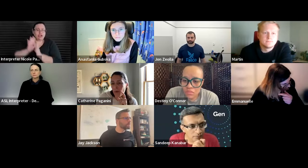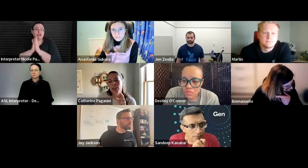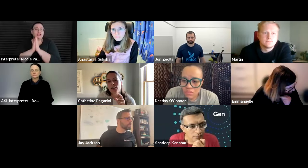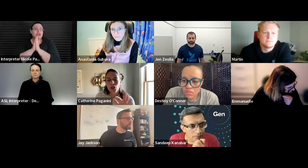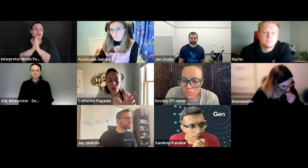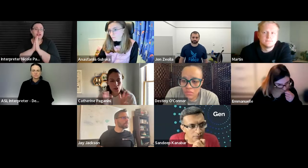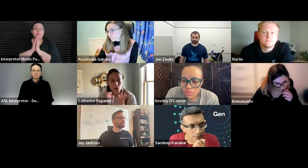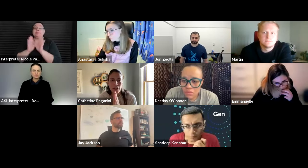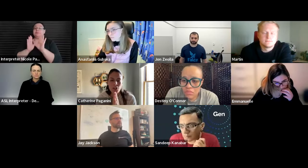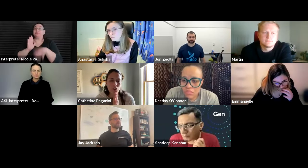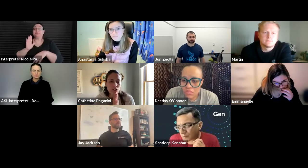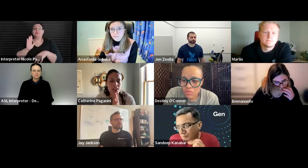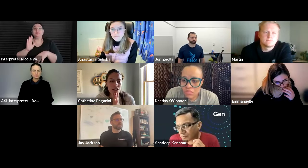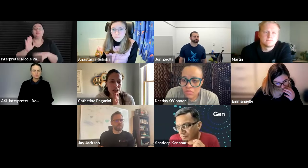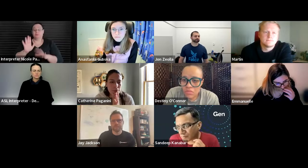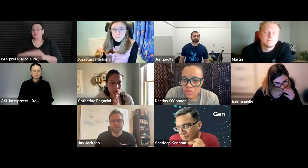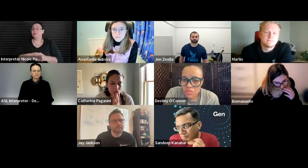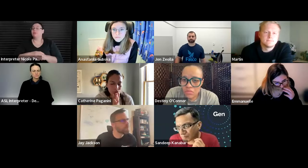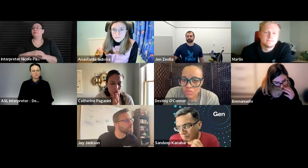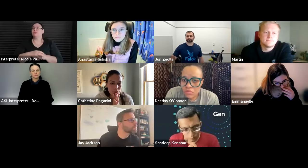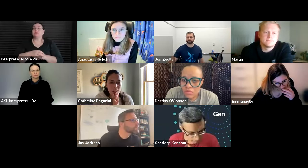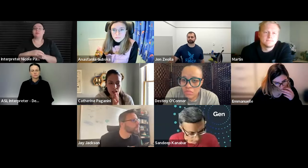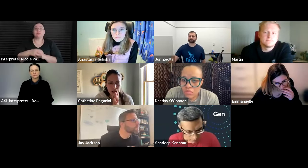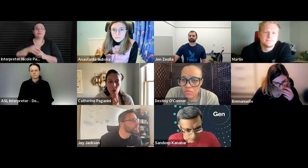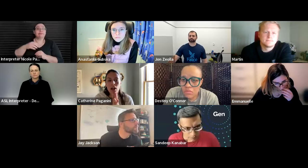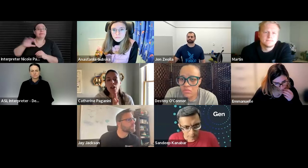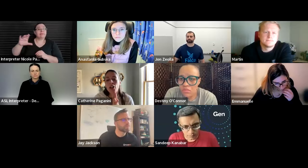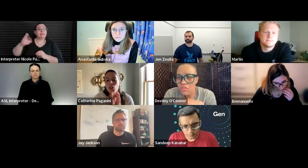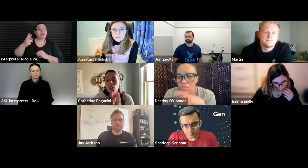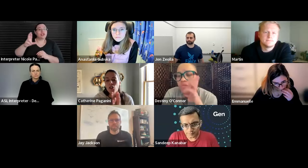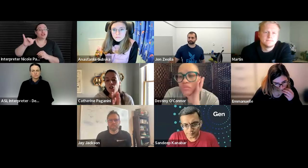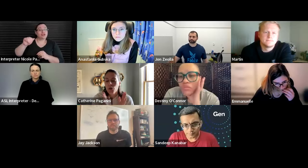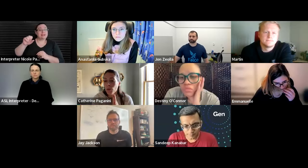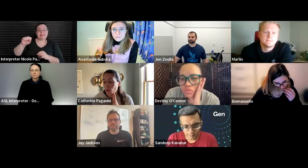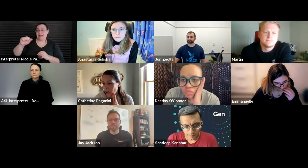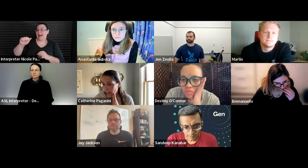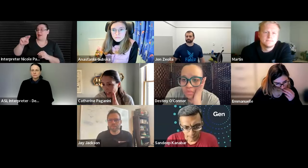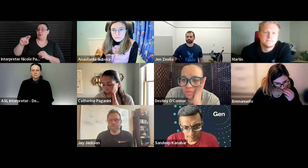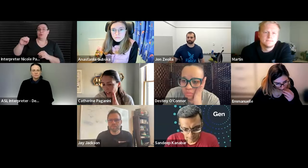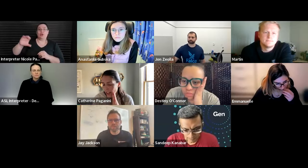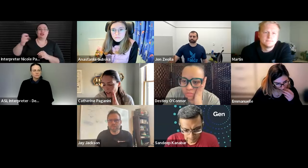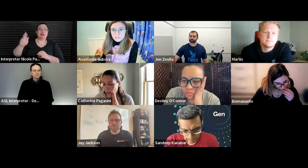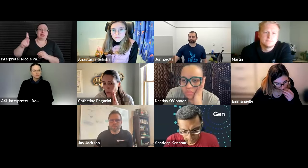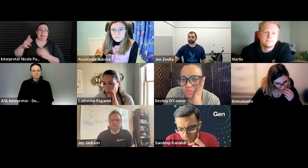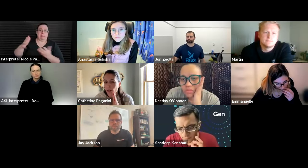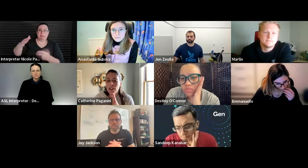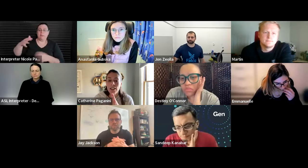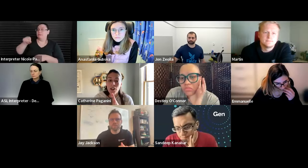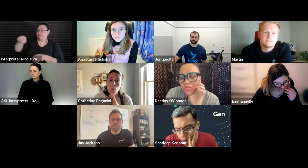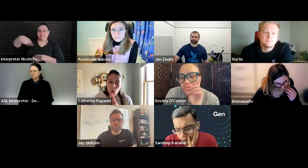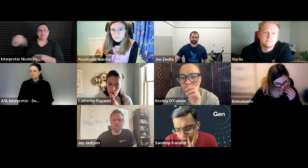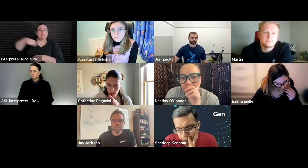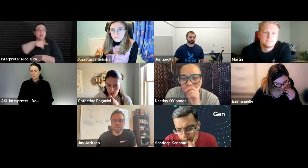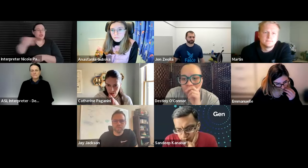the other thing i was talking so i was talking to chris um and a check as well so you the people who were there at